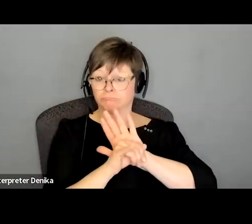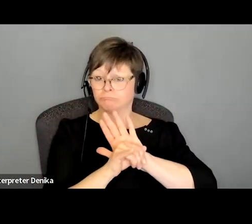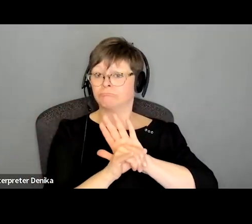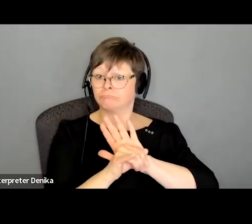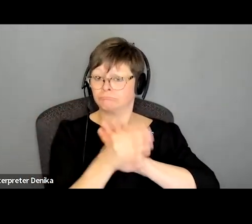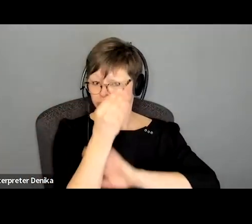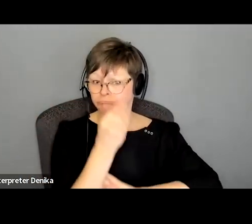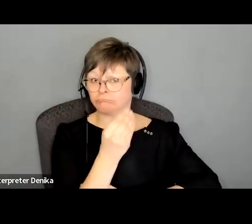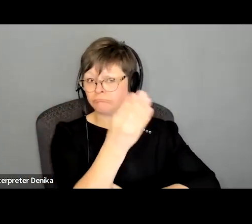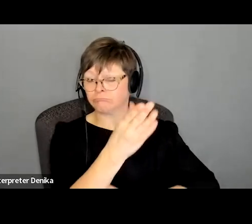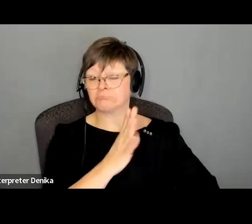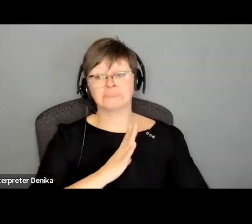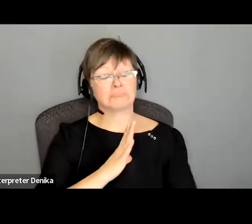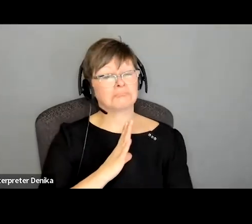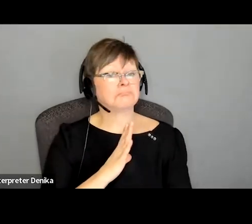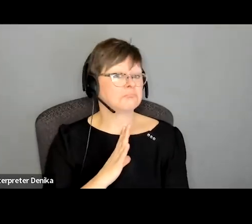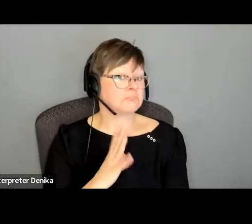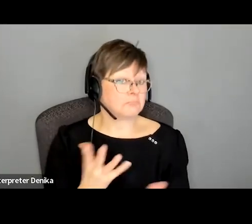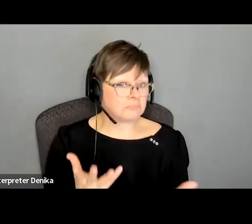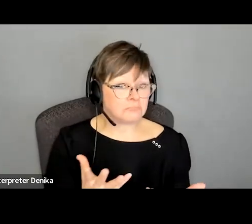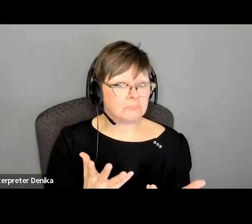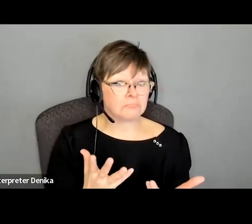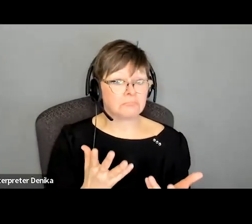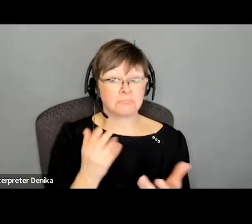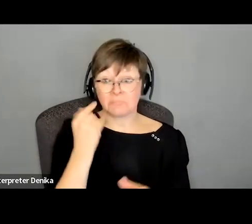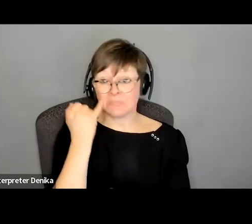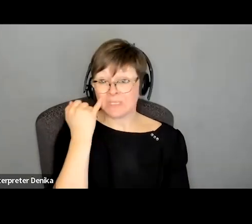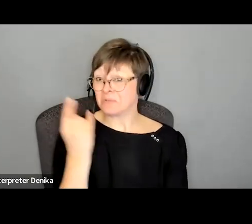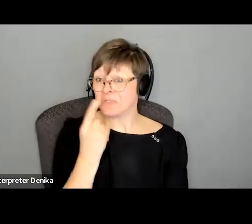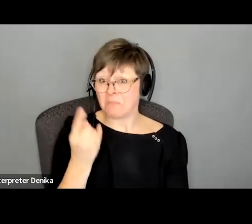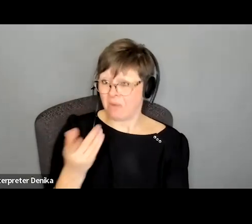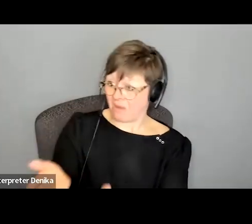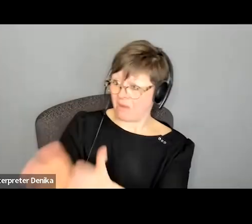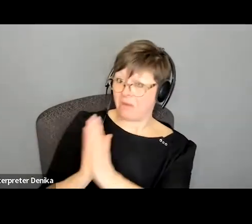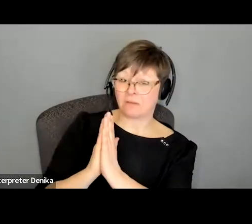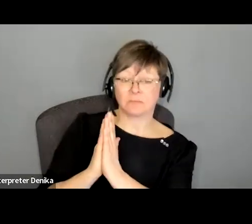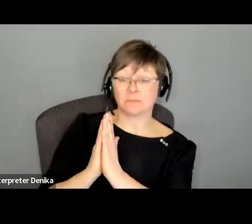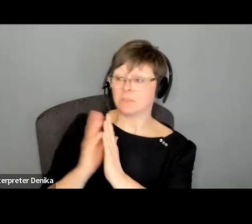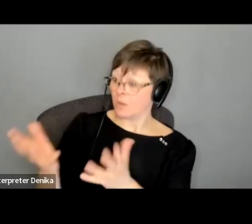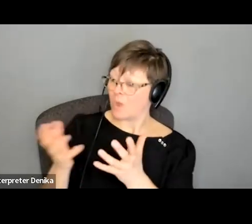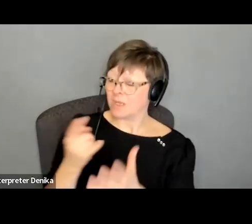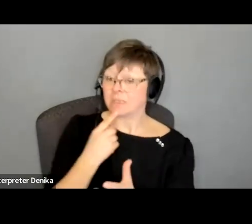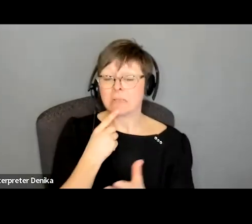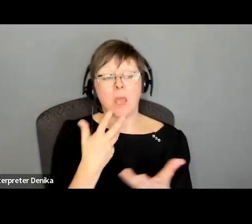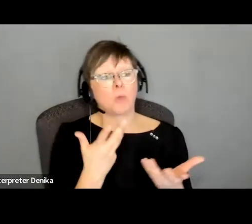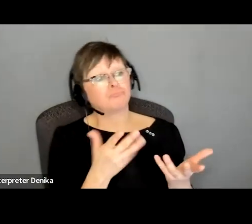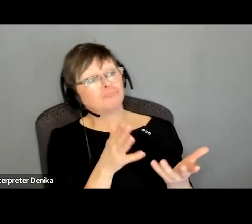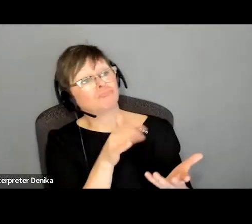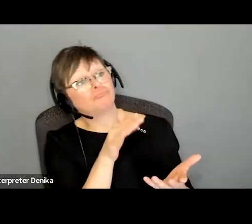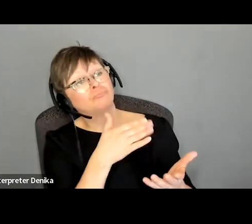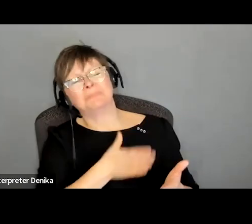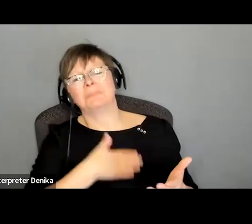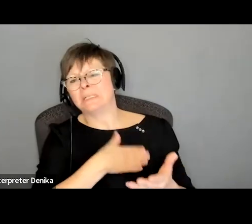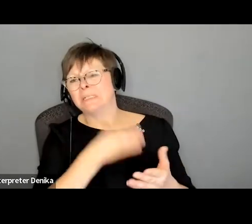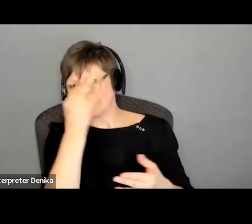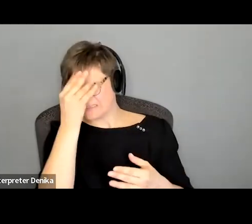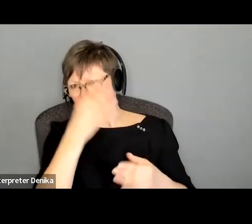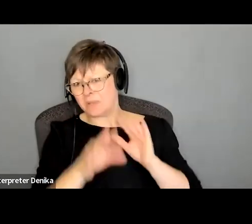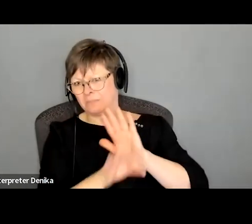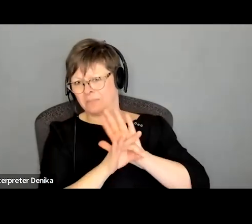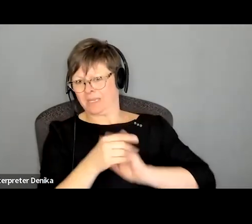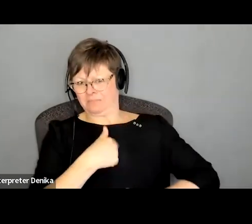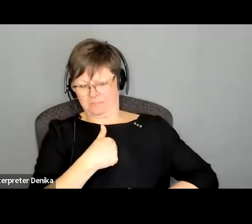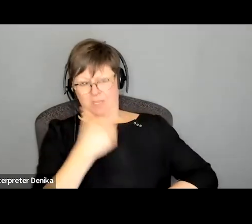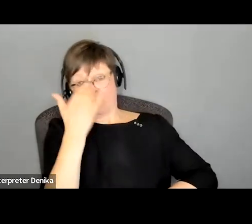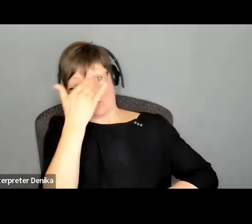because that's something that's been asked for in a breakdown and and they want to say hey please consider me for this you know this i